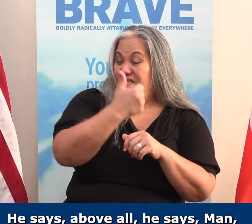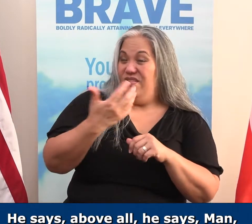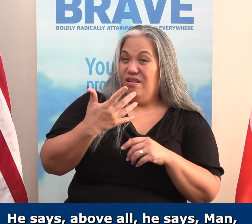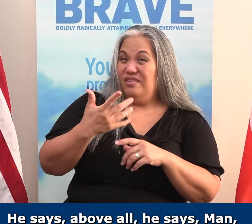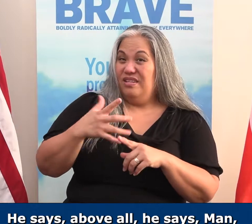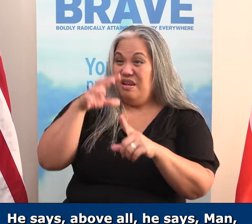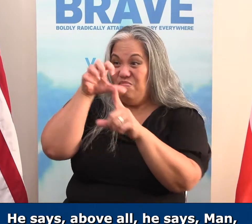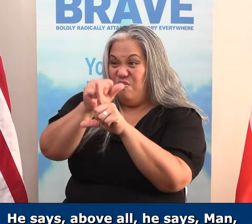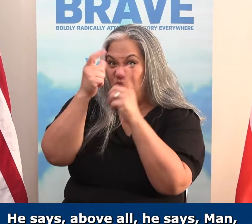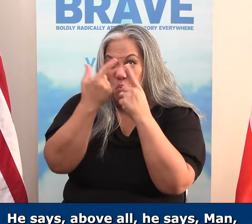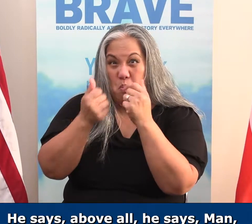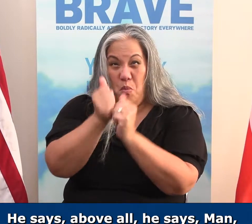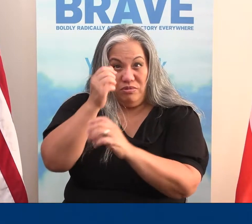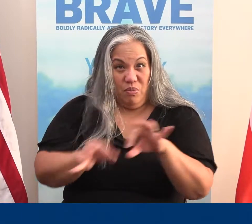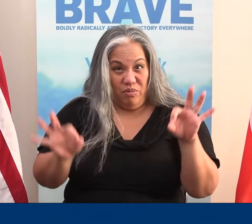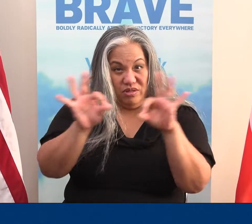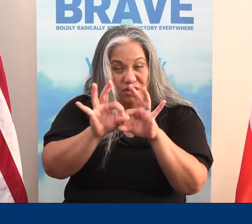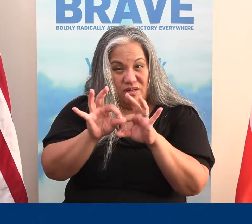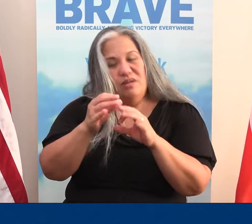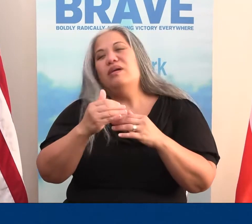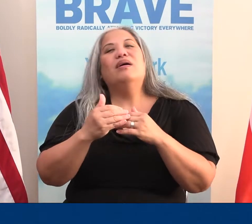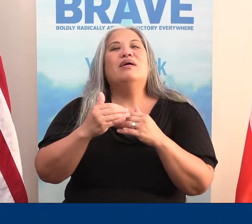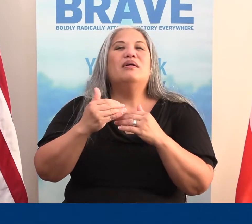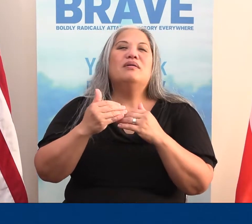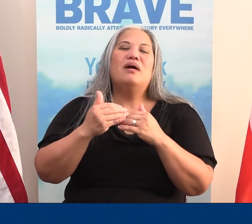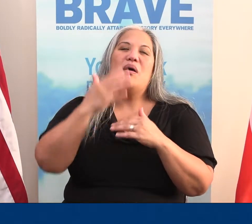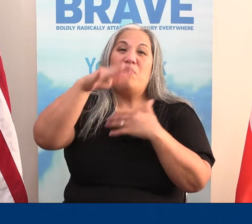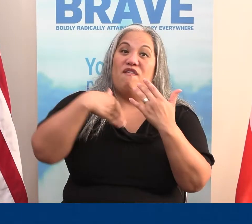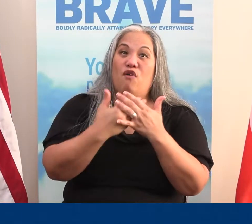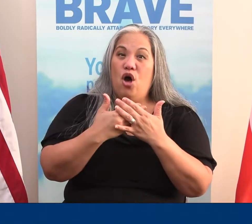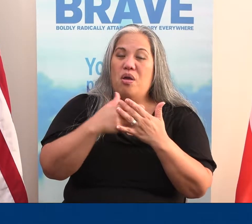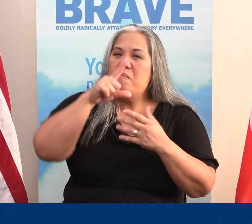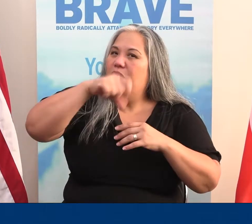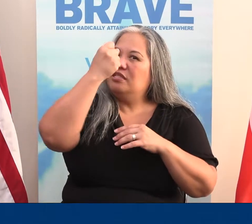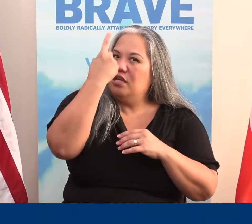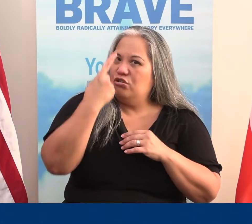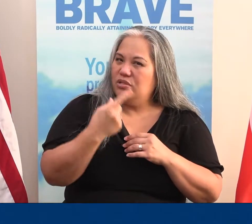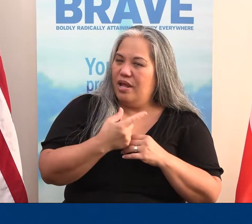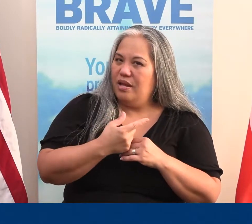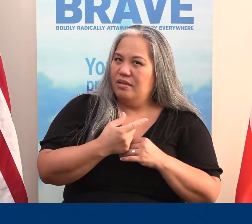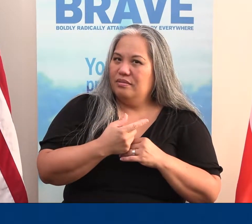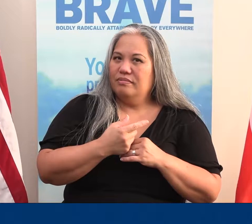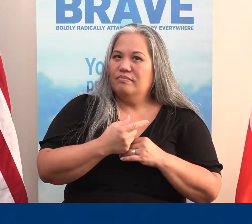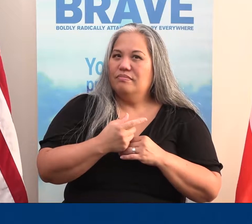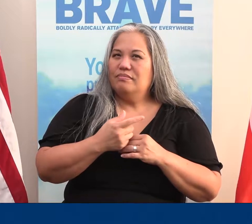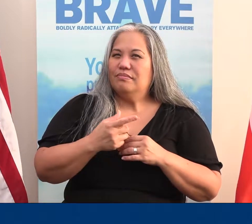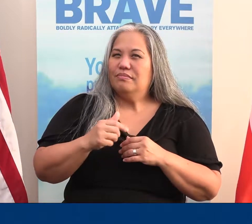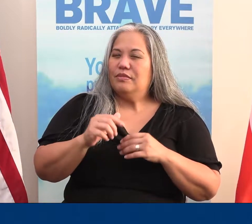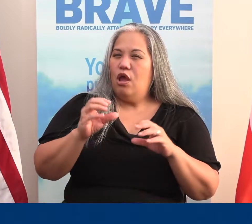catch this. Are you with me right here, guys? Above all, you must understand